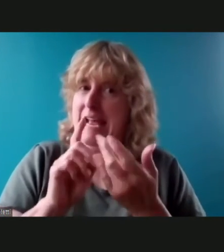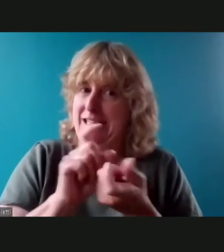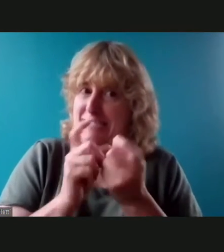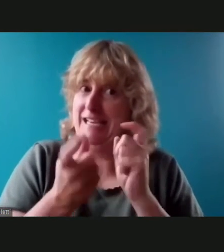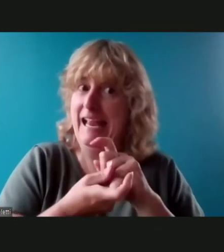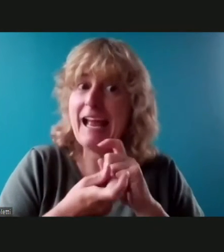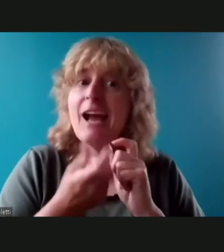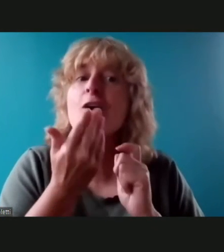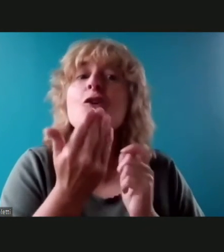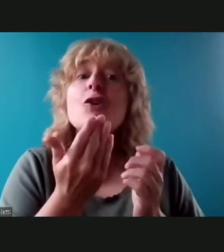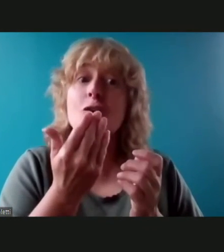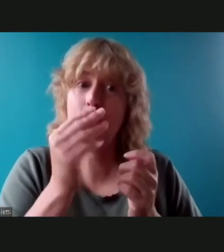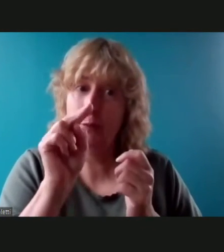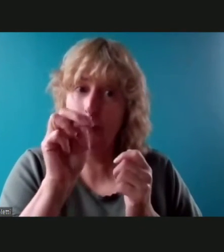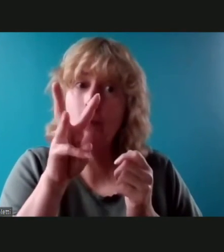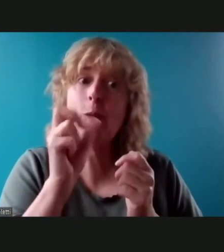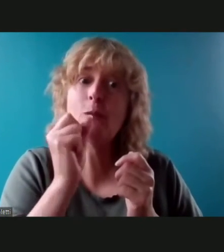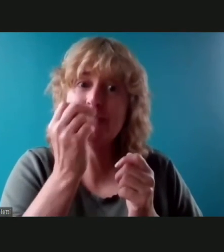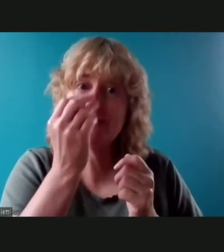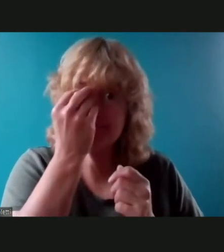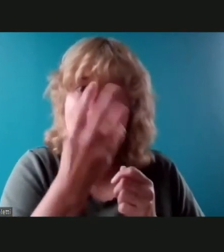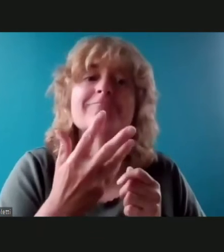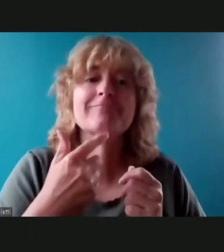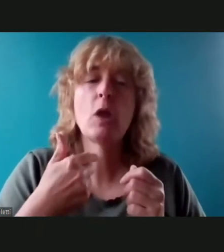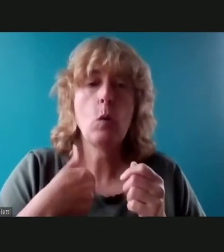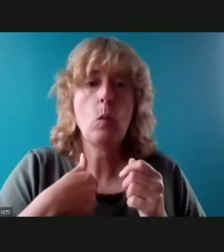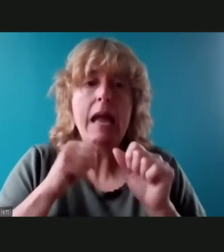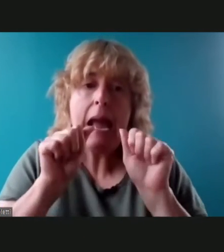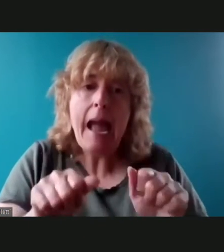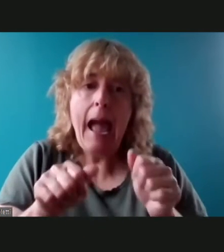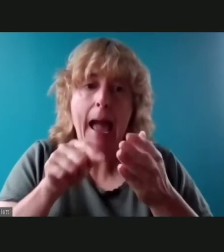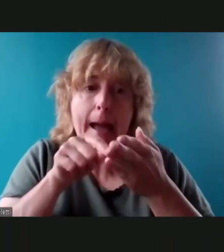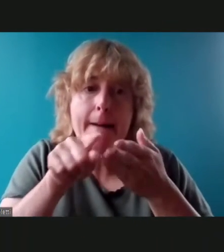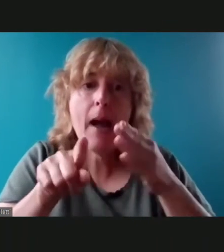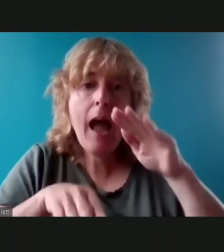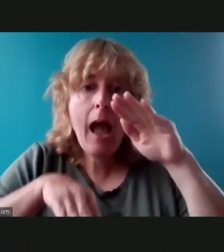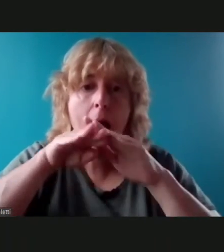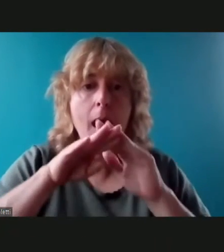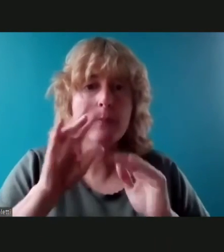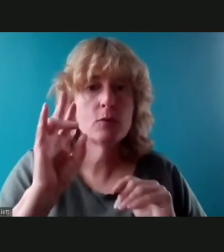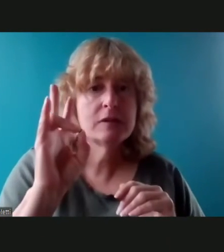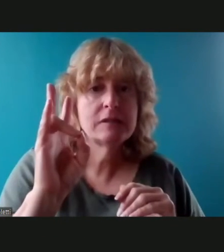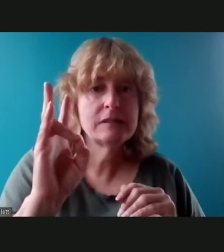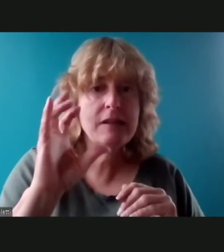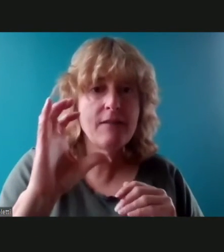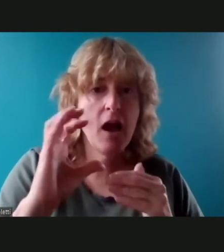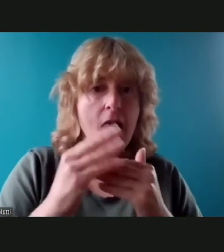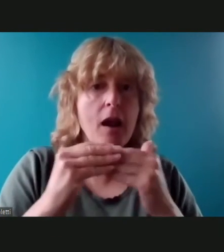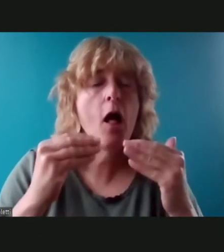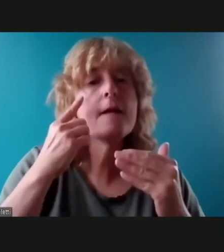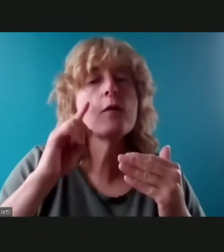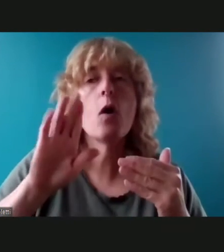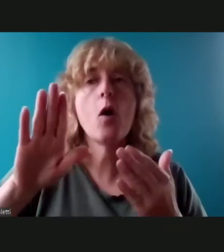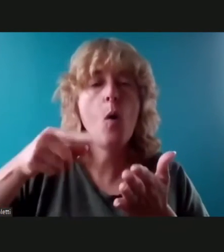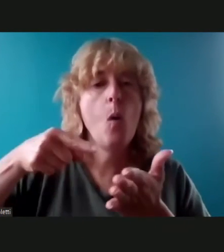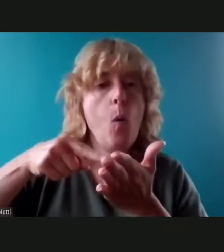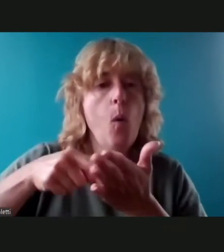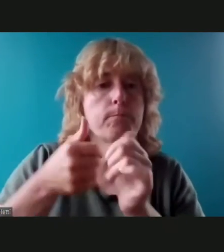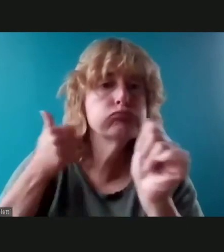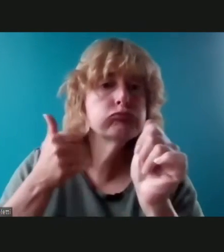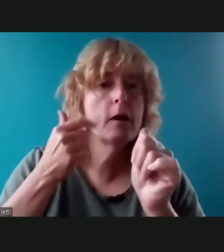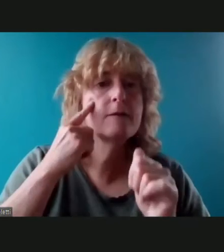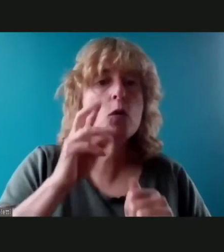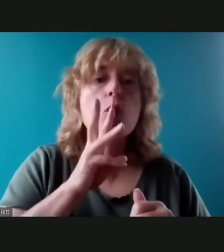we were able to pay up to seven hundred dollars in past dues july